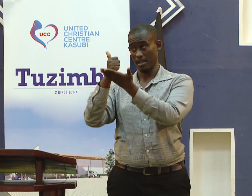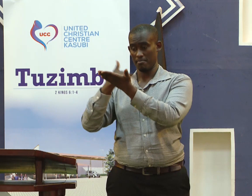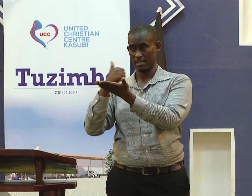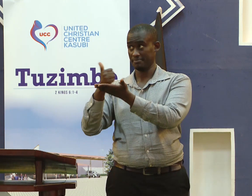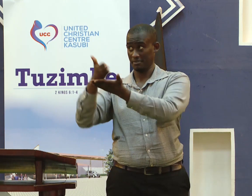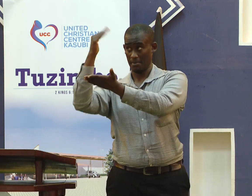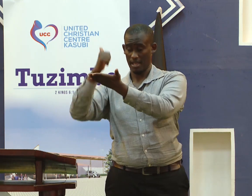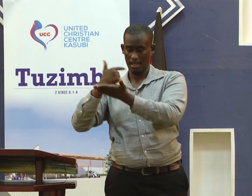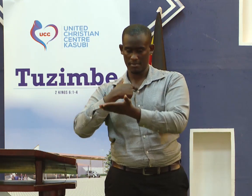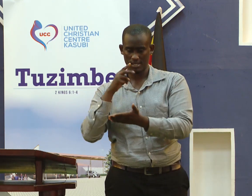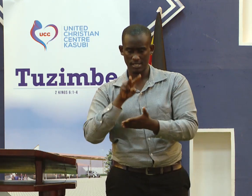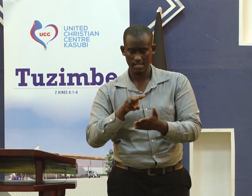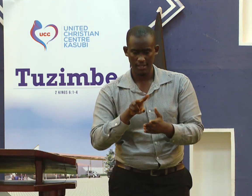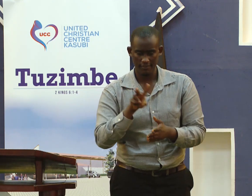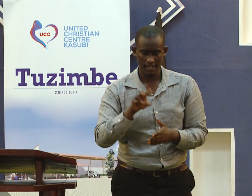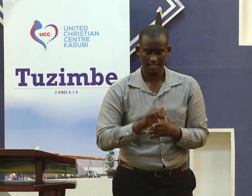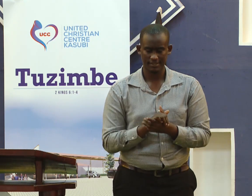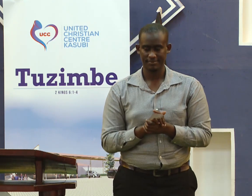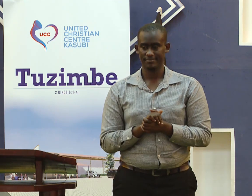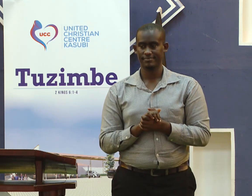May God help me to see it.